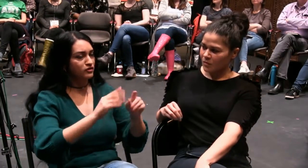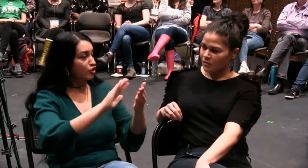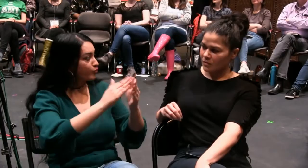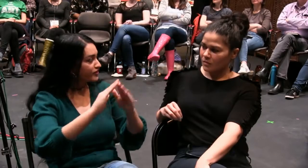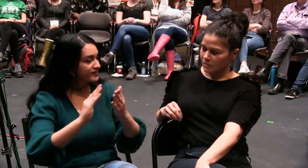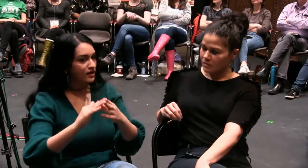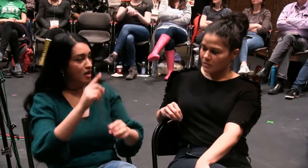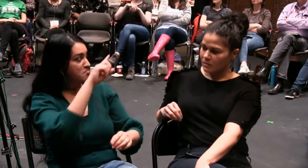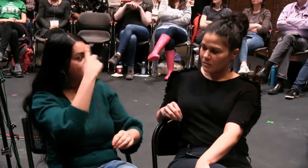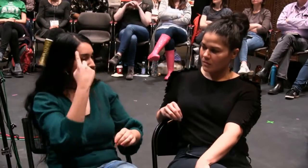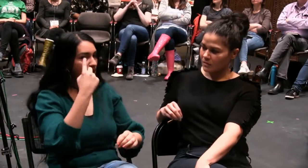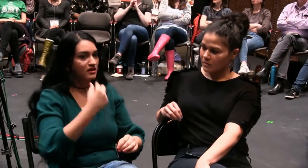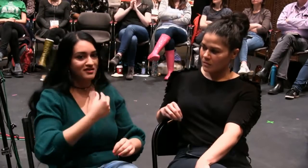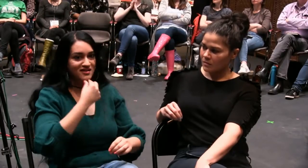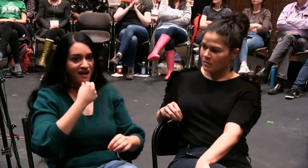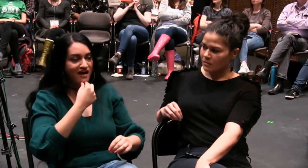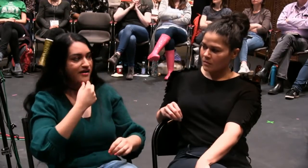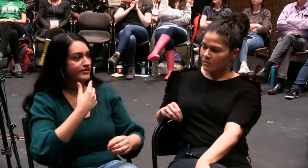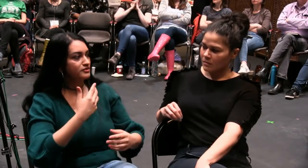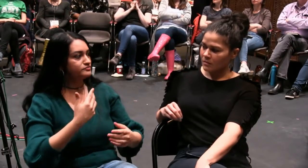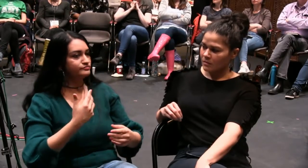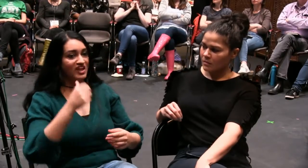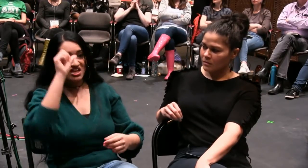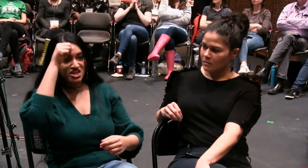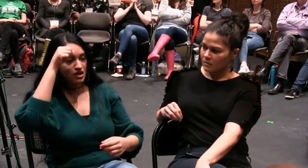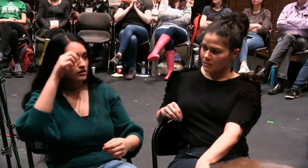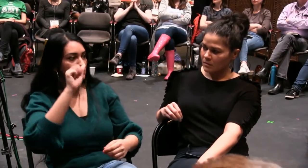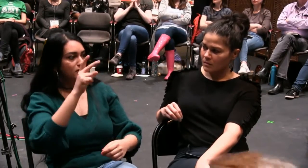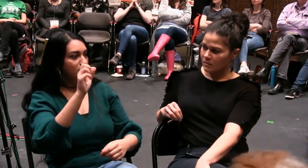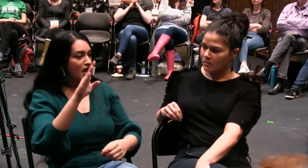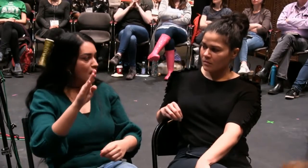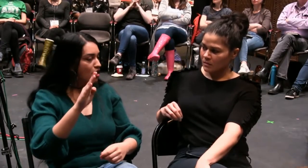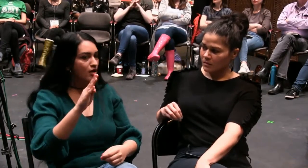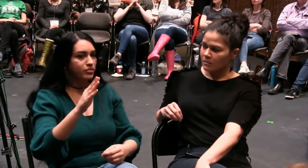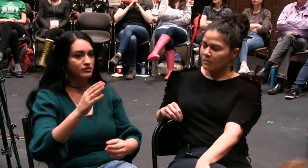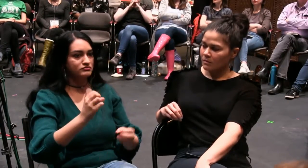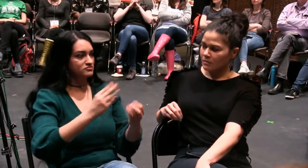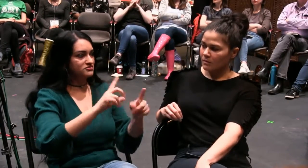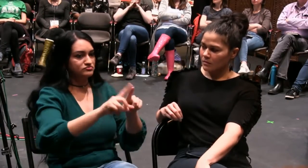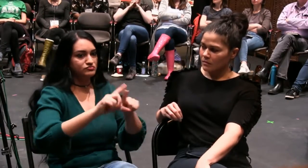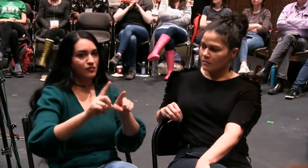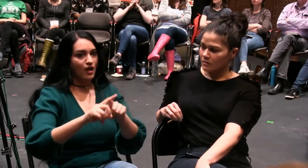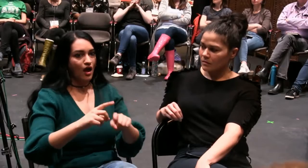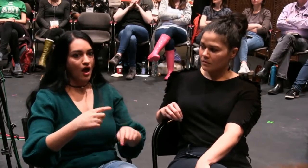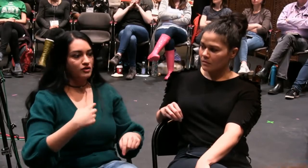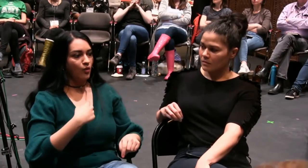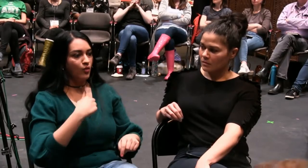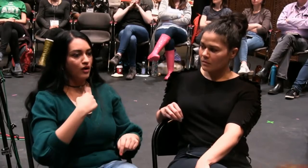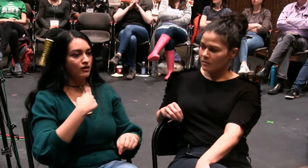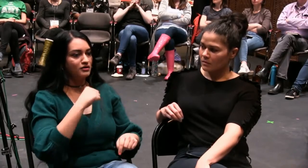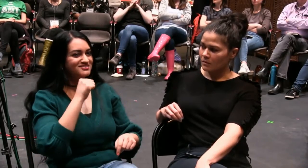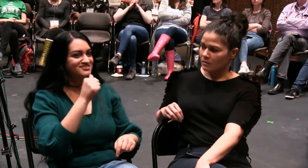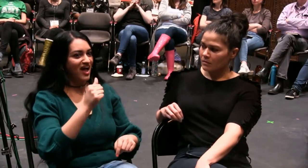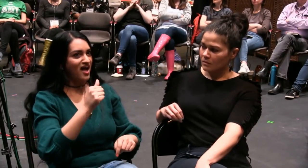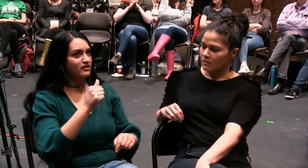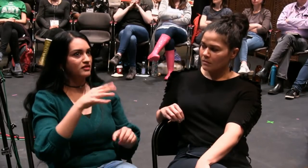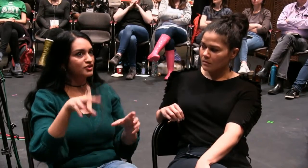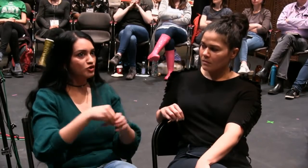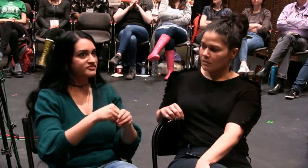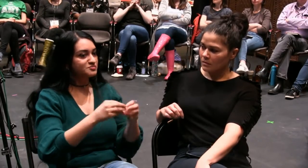shows about different communities, whether it's the deaf community or the black community, gay community, all kinds of